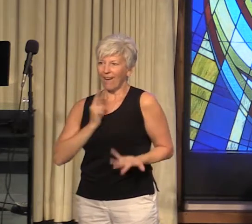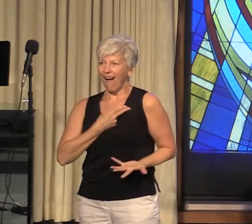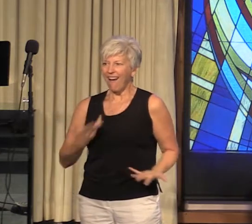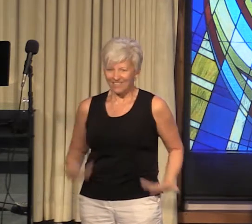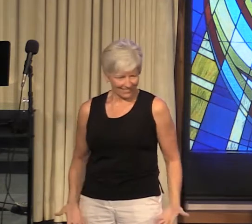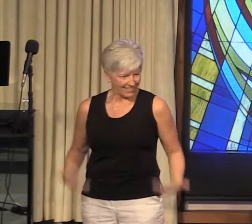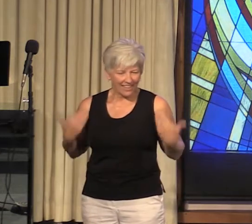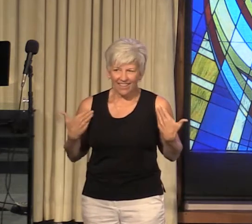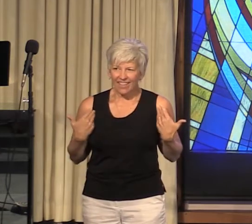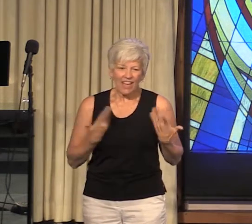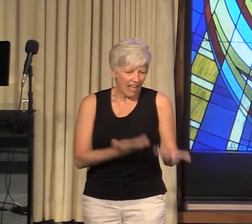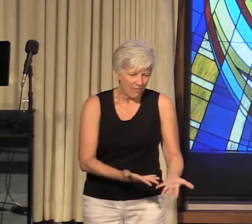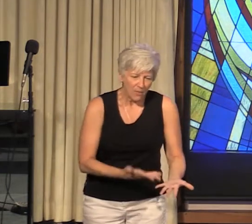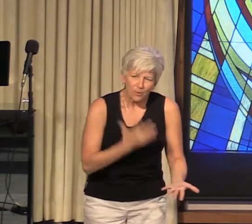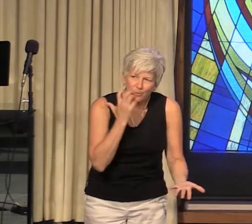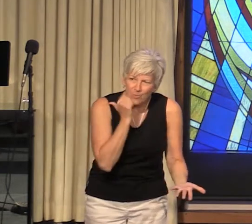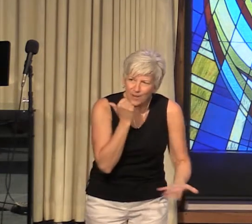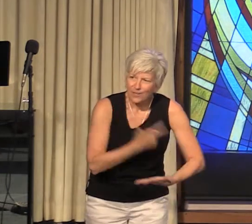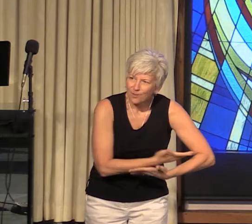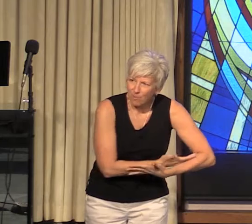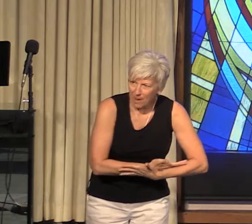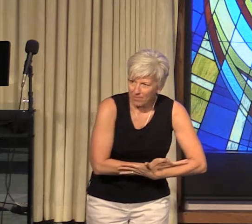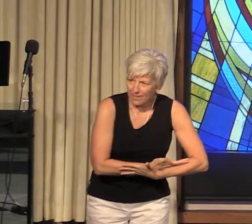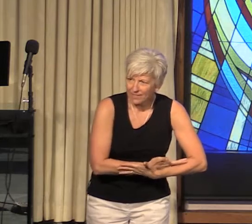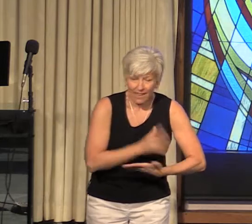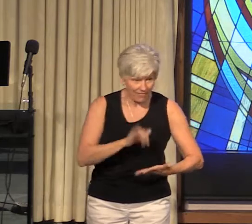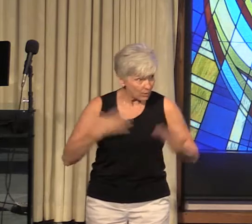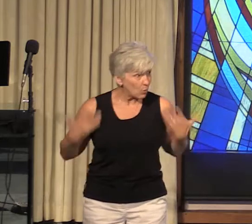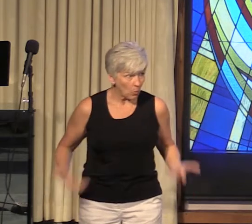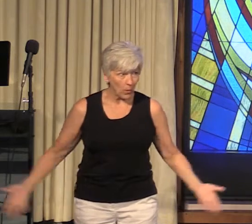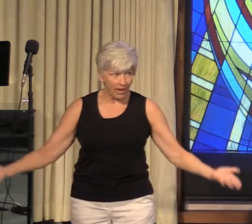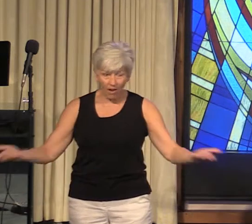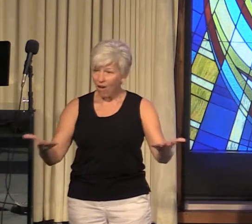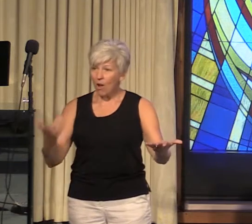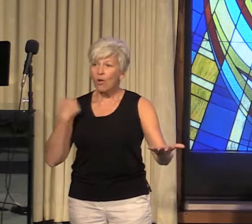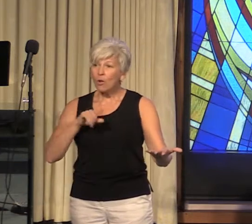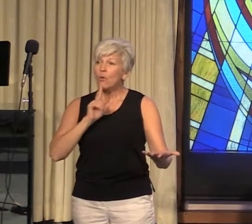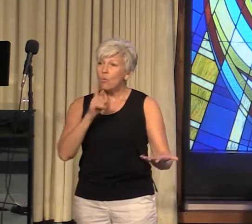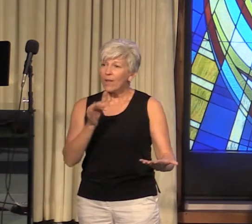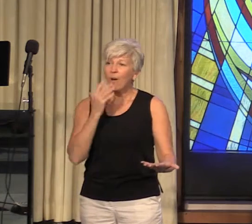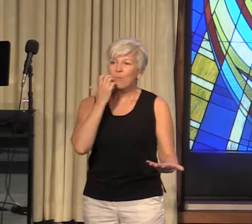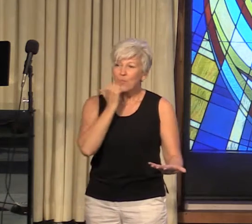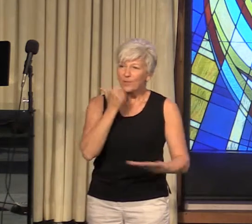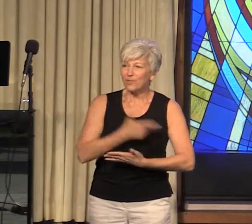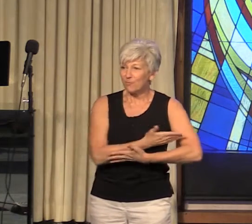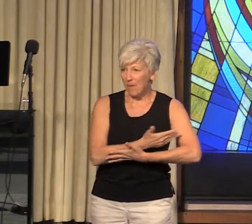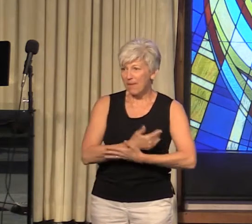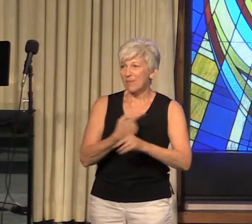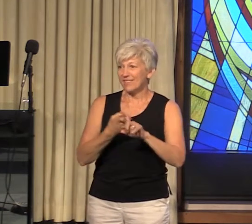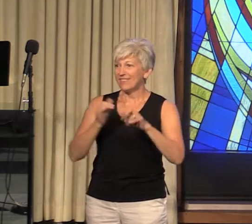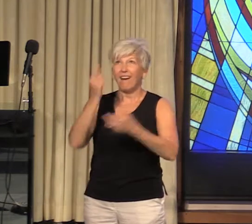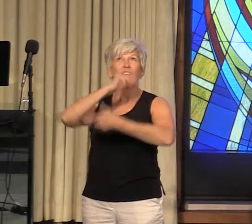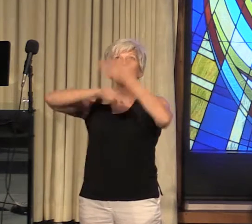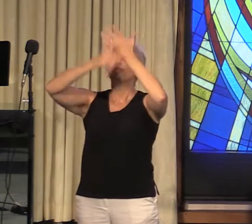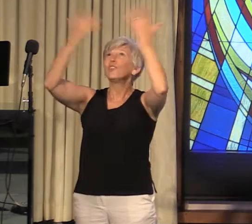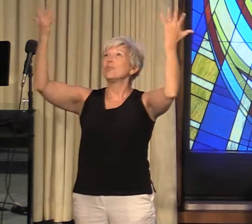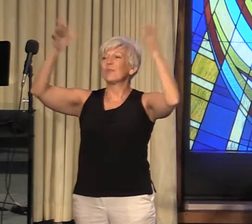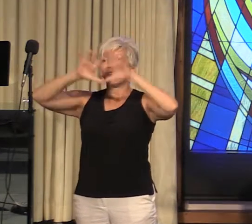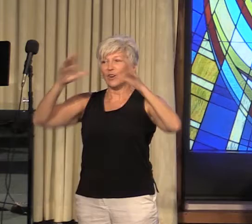precious babies. And that's what we are. We are precious babies of the universe, and we always have been.